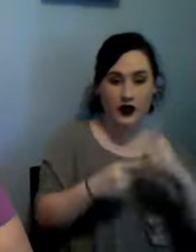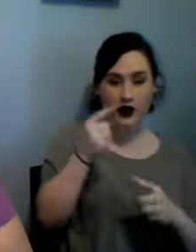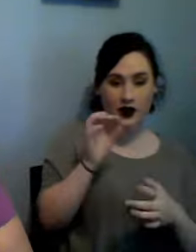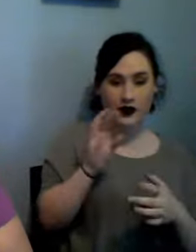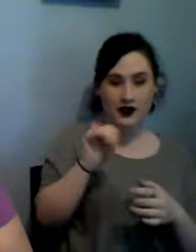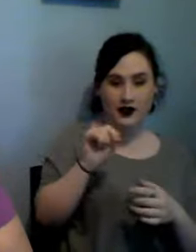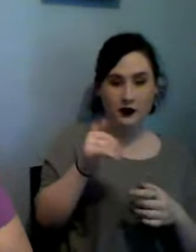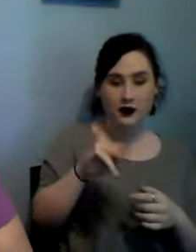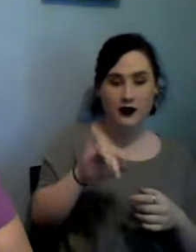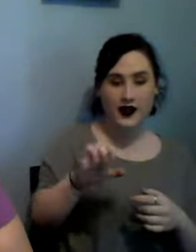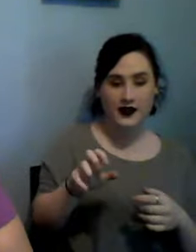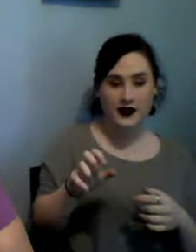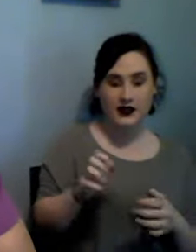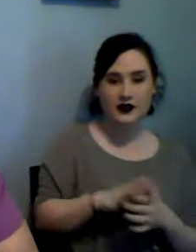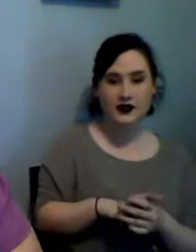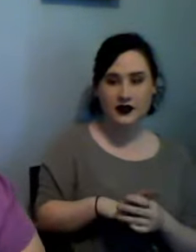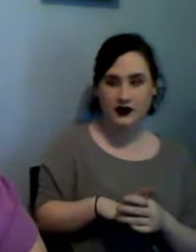that coffee running out